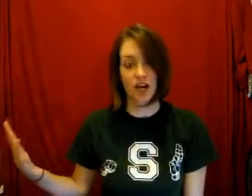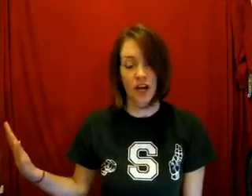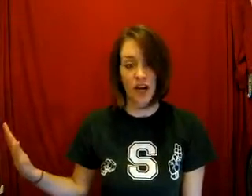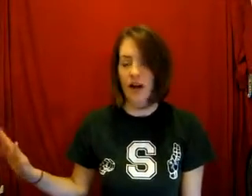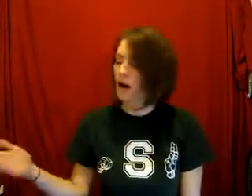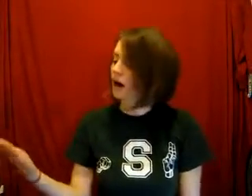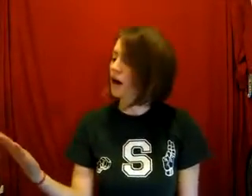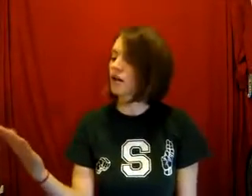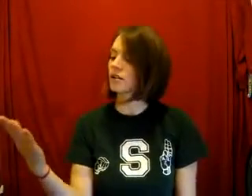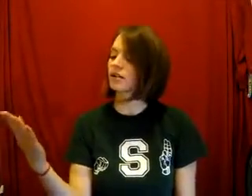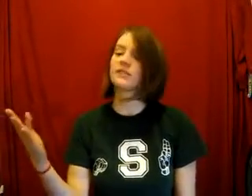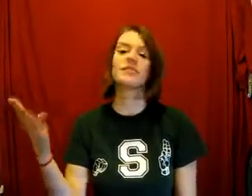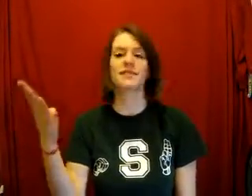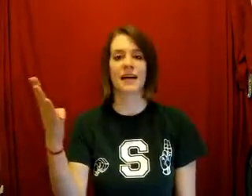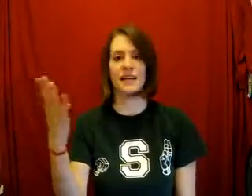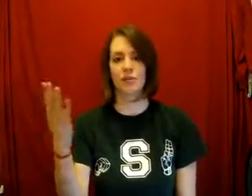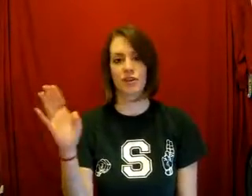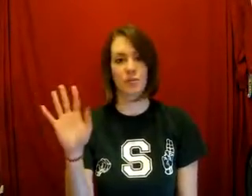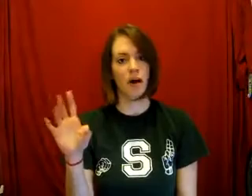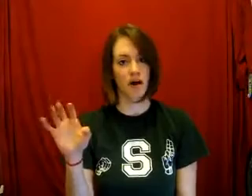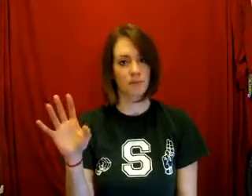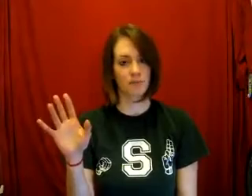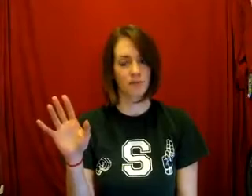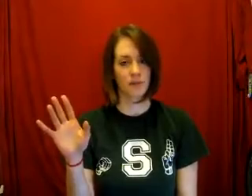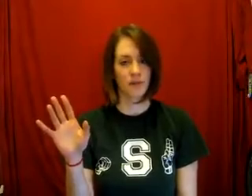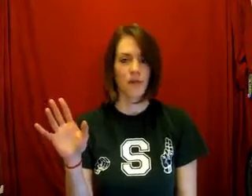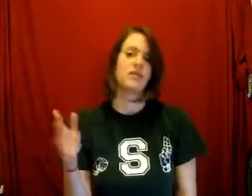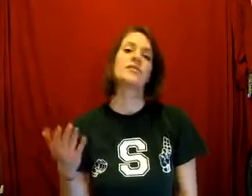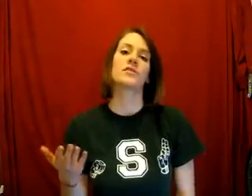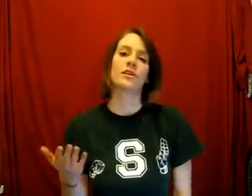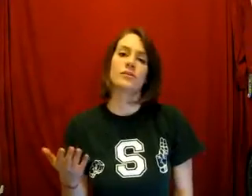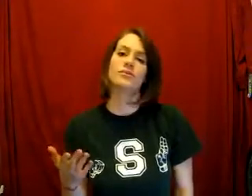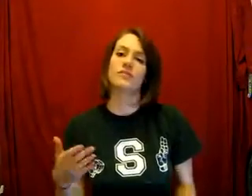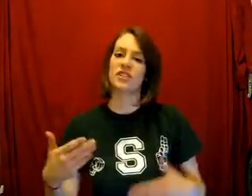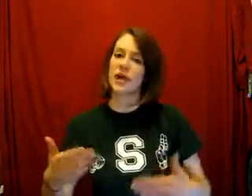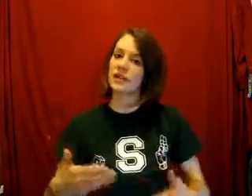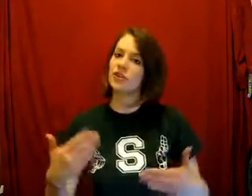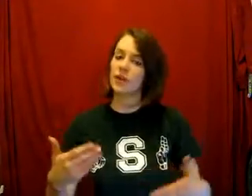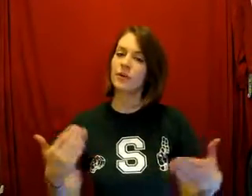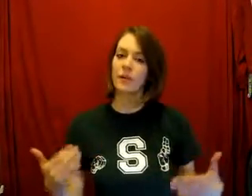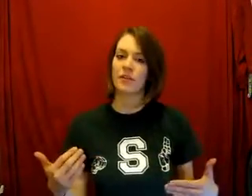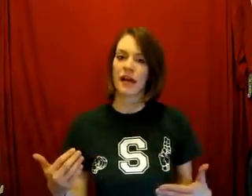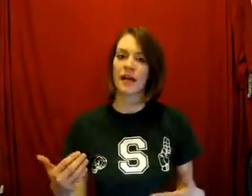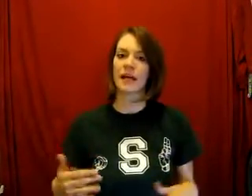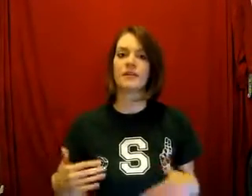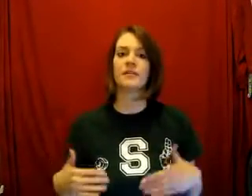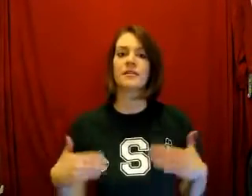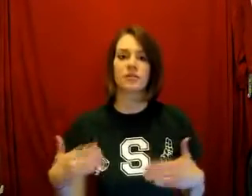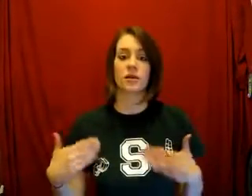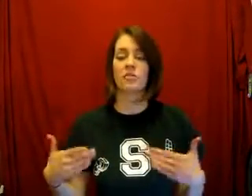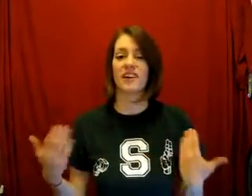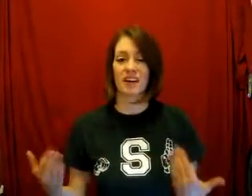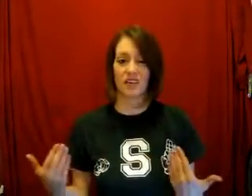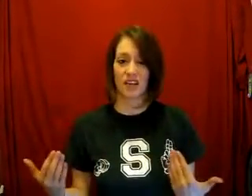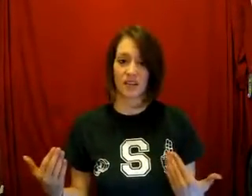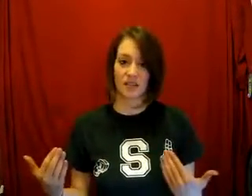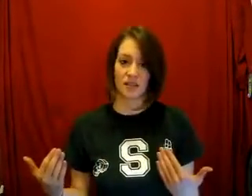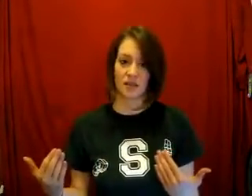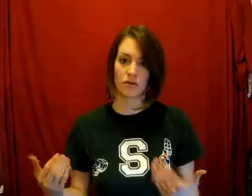her, are all signed with your palm. So just kind of try to remember that, and this will come very, very easy to you.